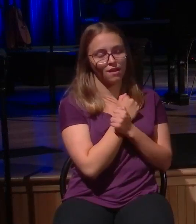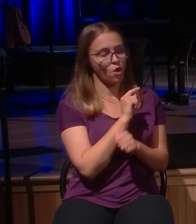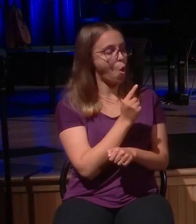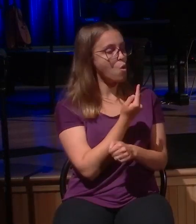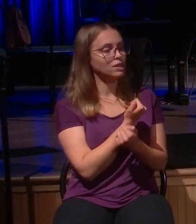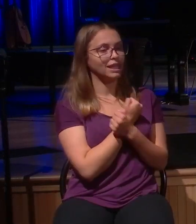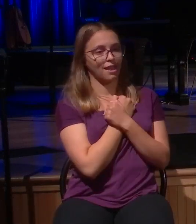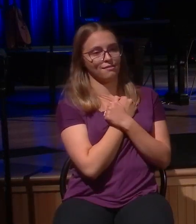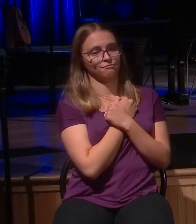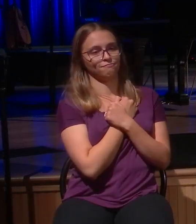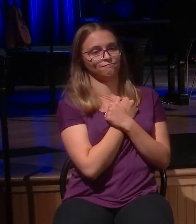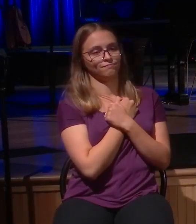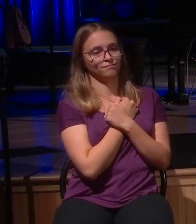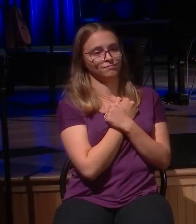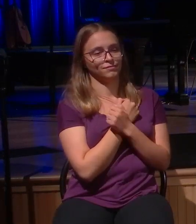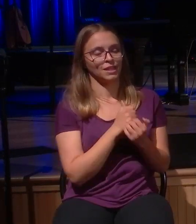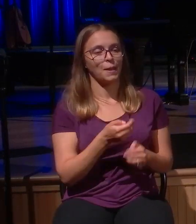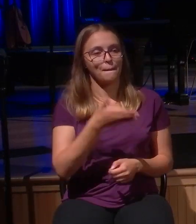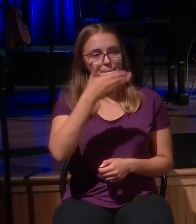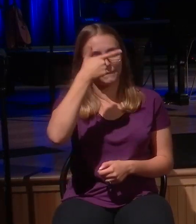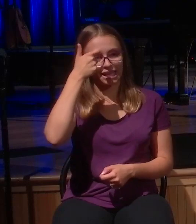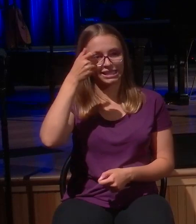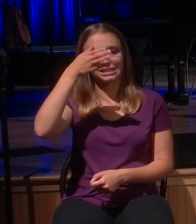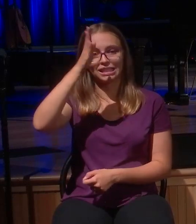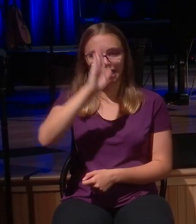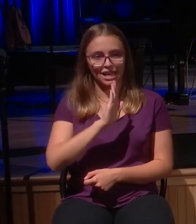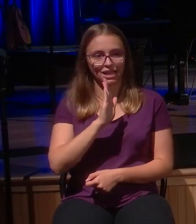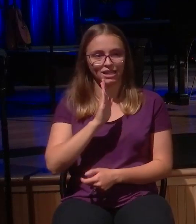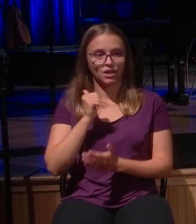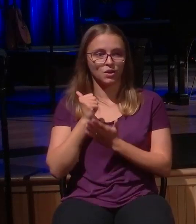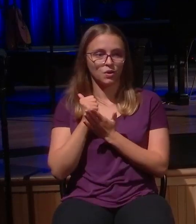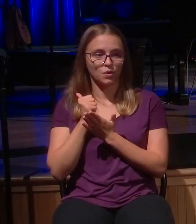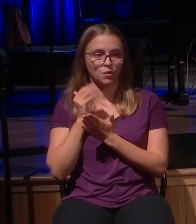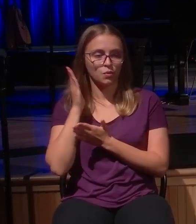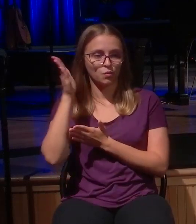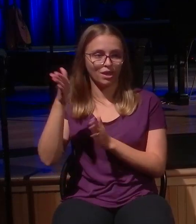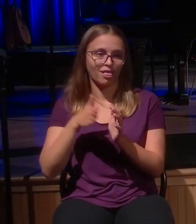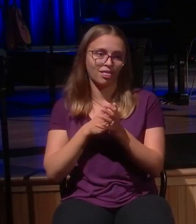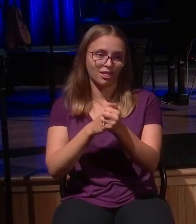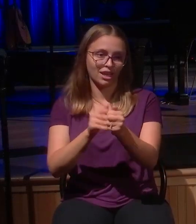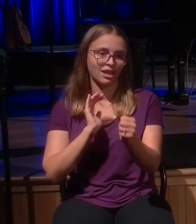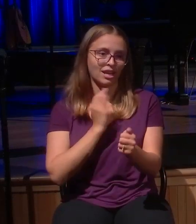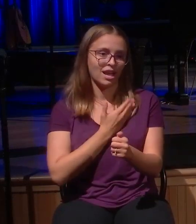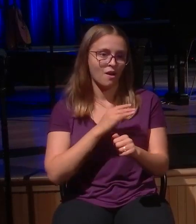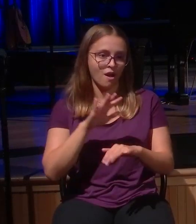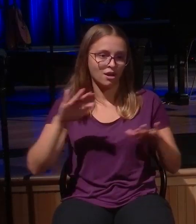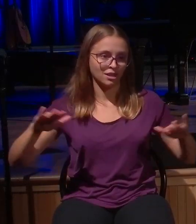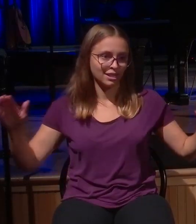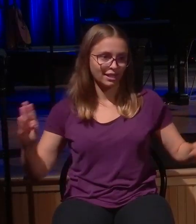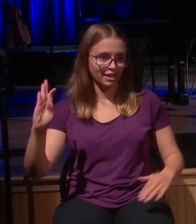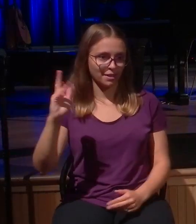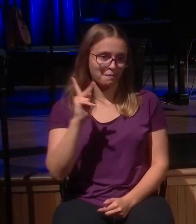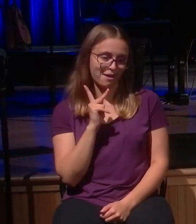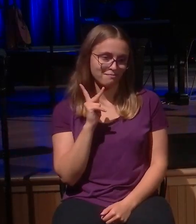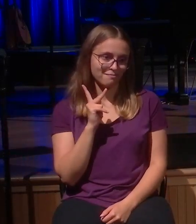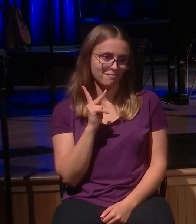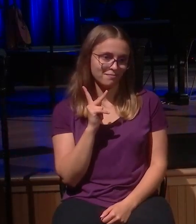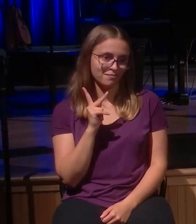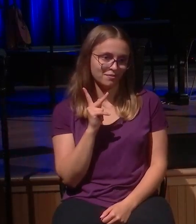prodigals back towards us. Listen, my friend, it is the Holy Spirit's job to convict. It's God's job to judge our job. We've to love them. We've got to love